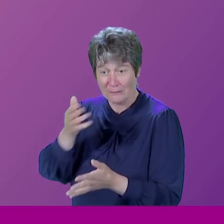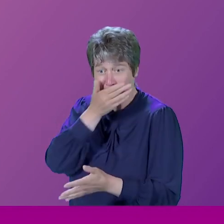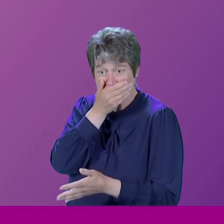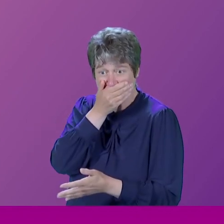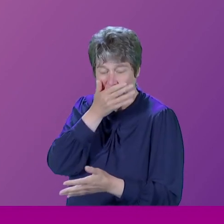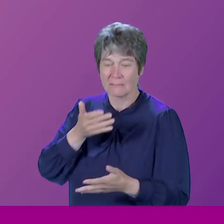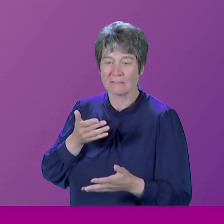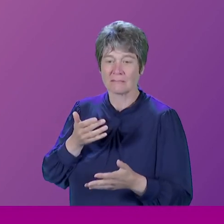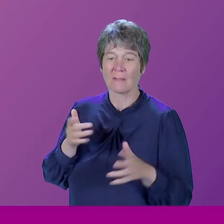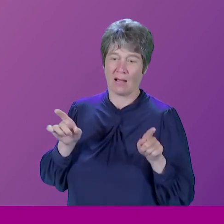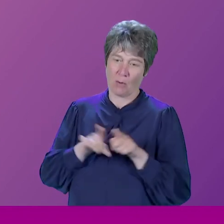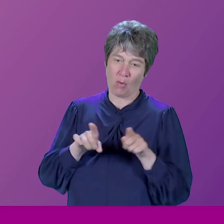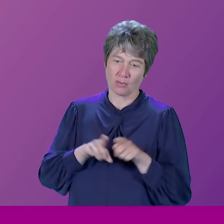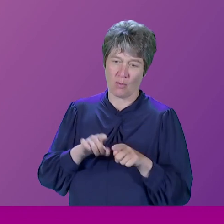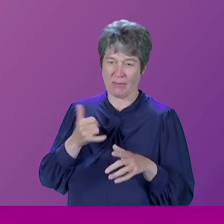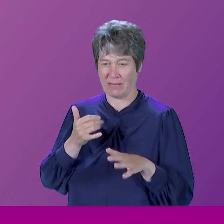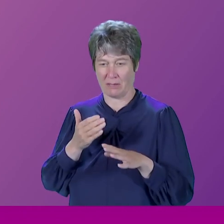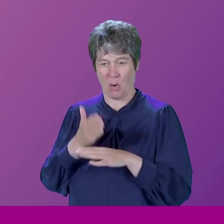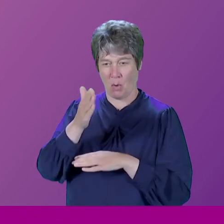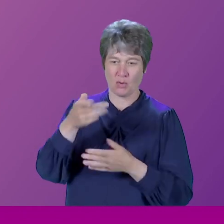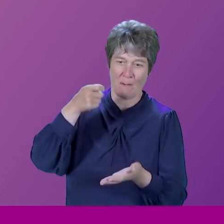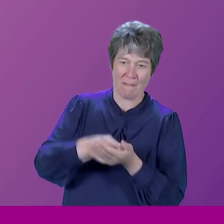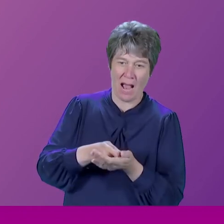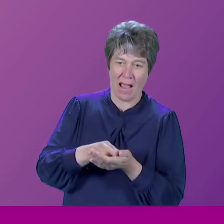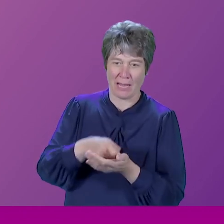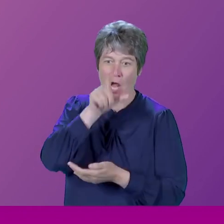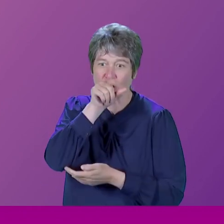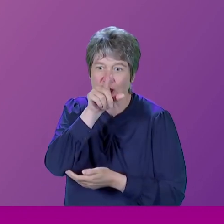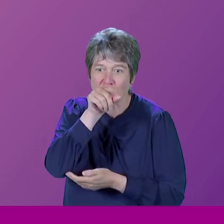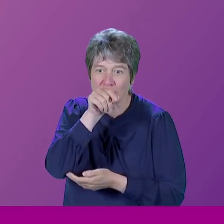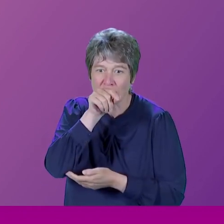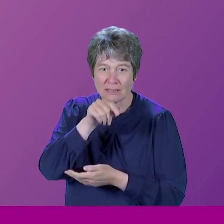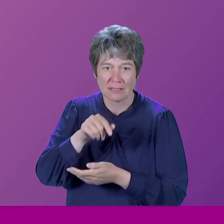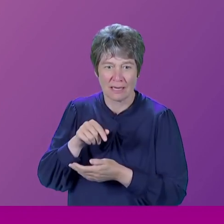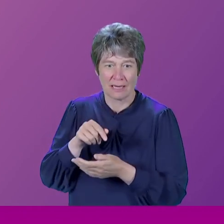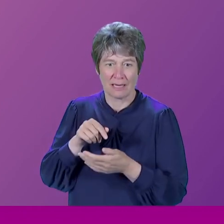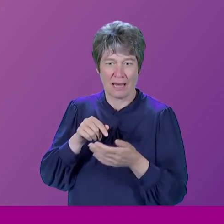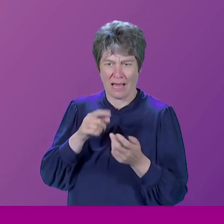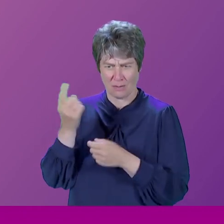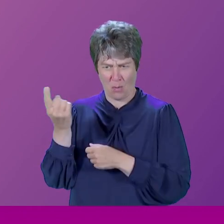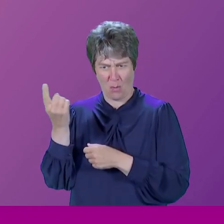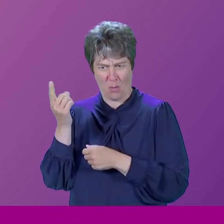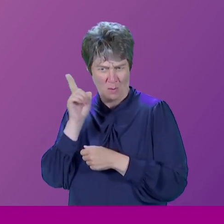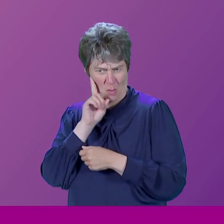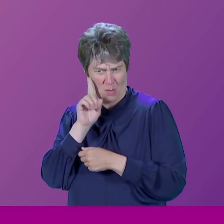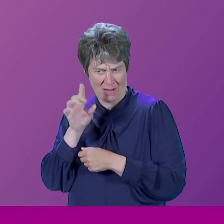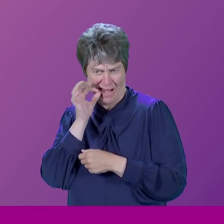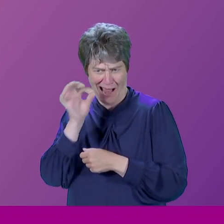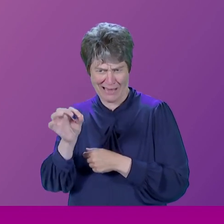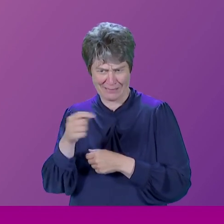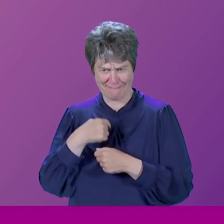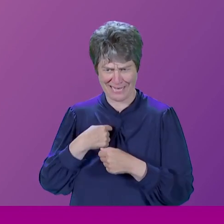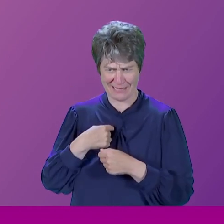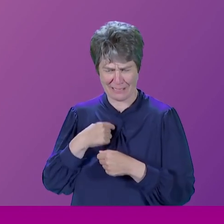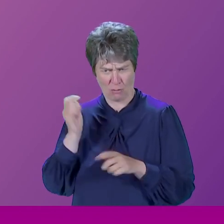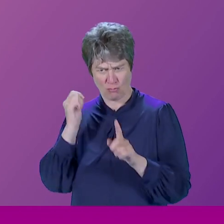going to buy a chicken and being recognised, buying a chicken. And a woman saying to me, ooh, what are you doing here, buying a chicken? You